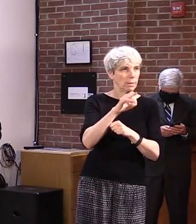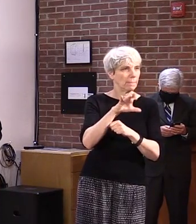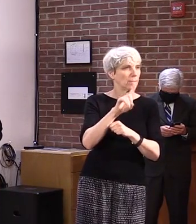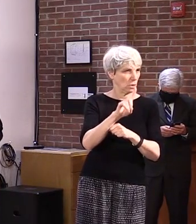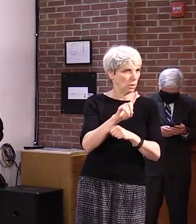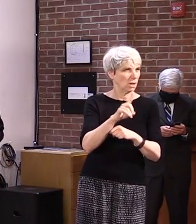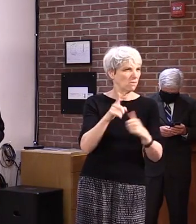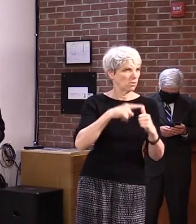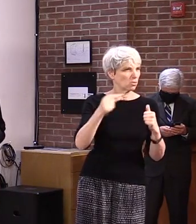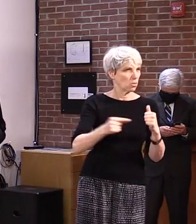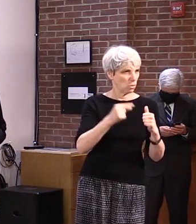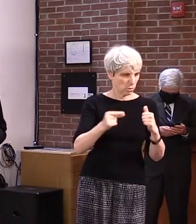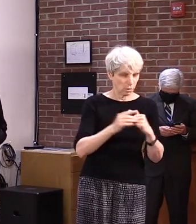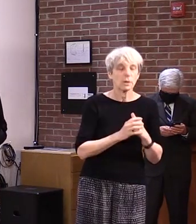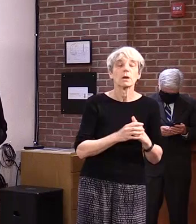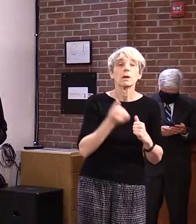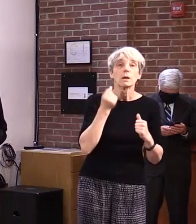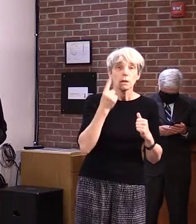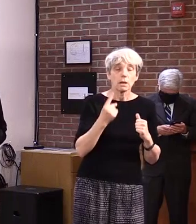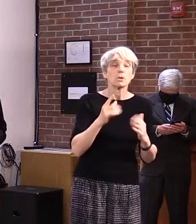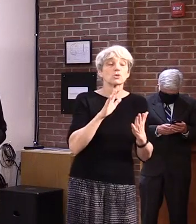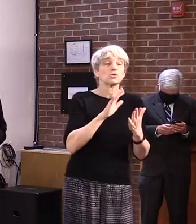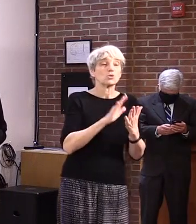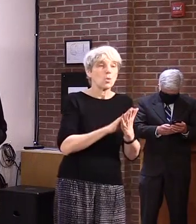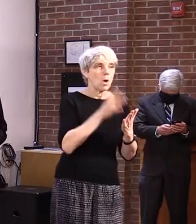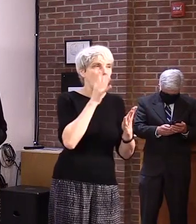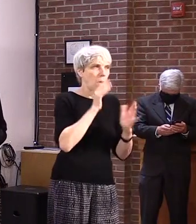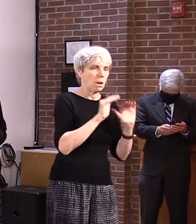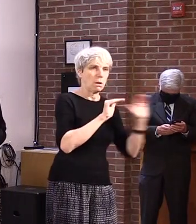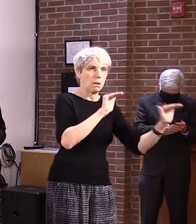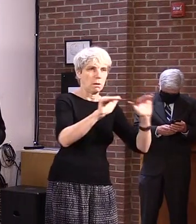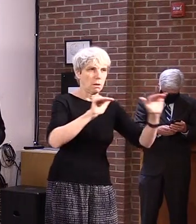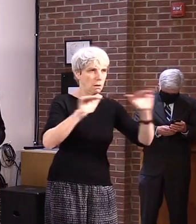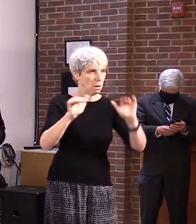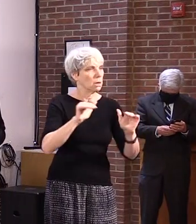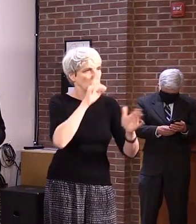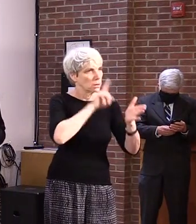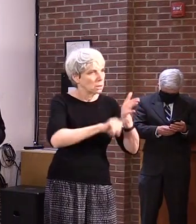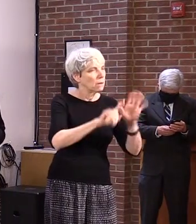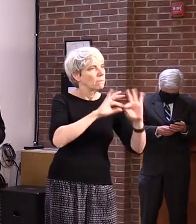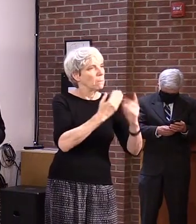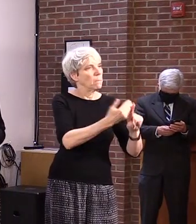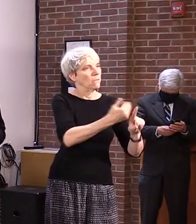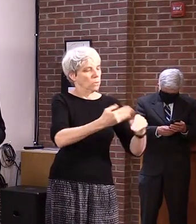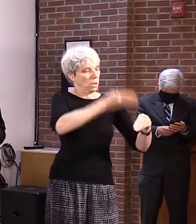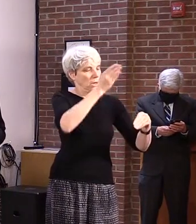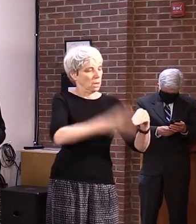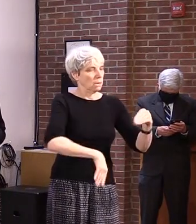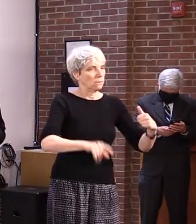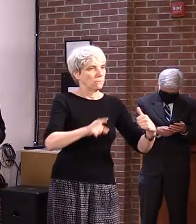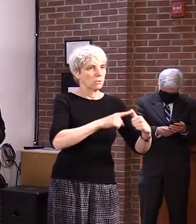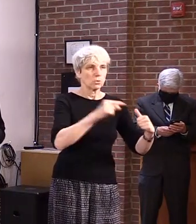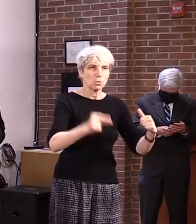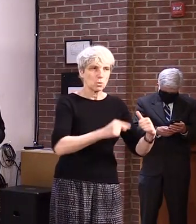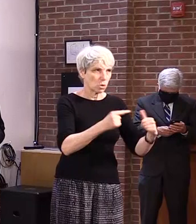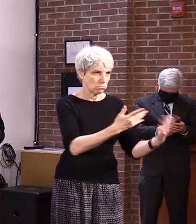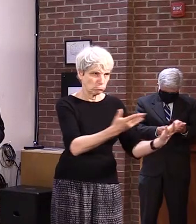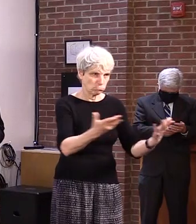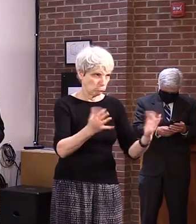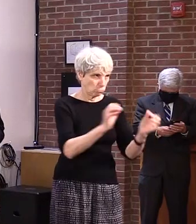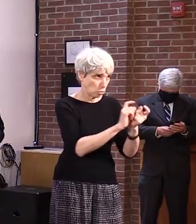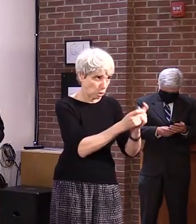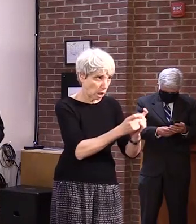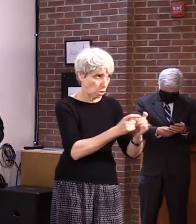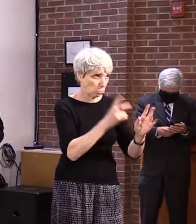families just before the end of the marking period to consider adjustments to learning models if preferences change. The three